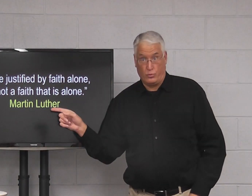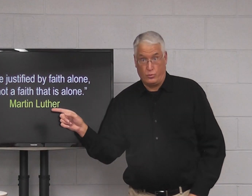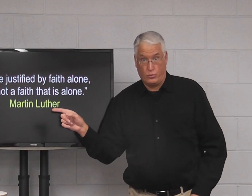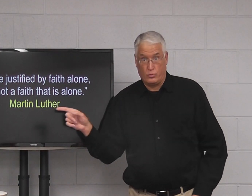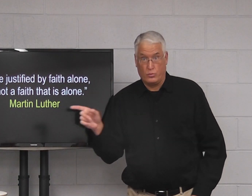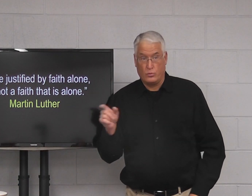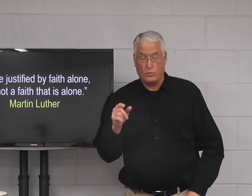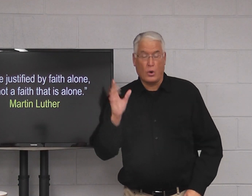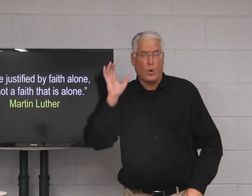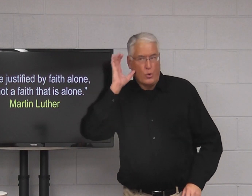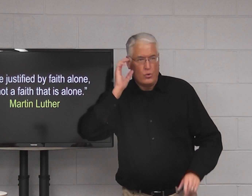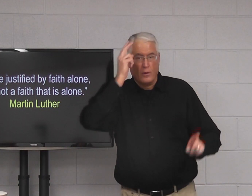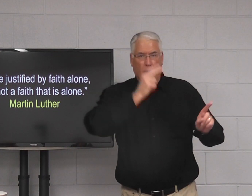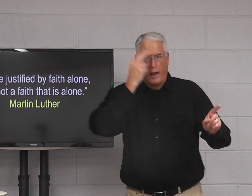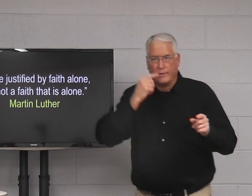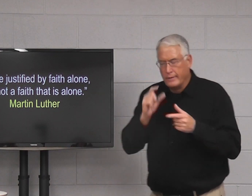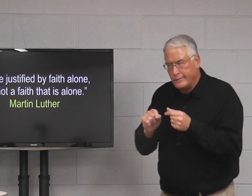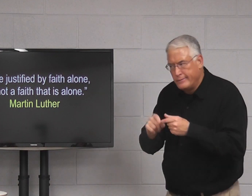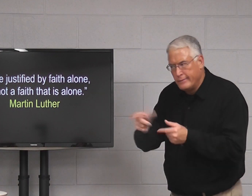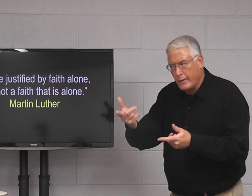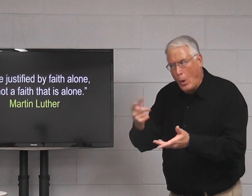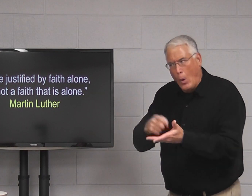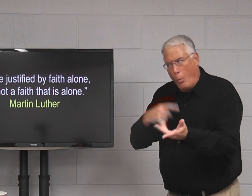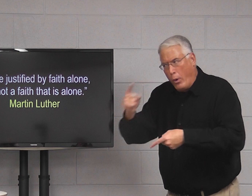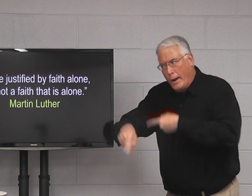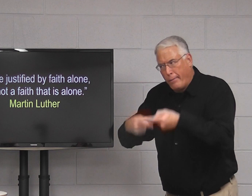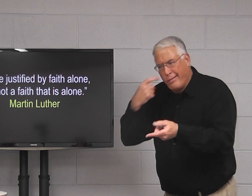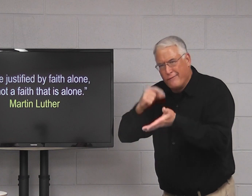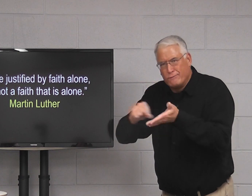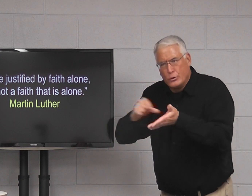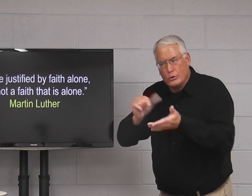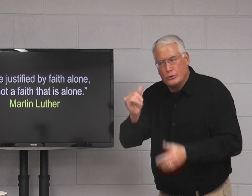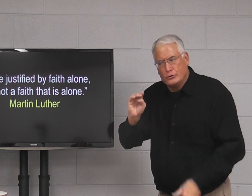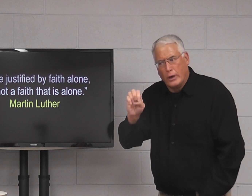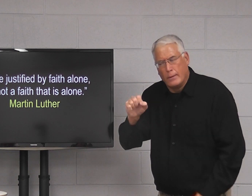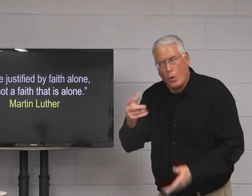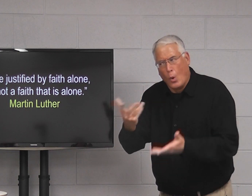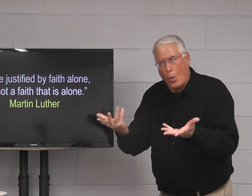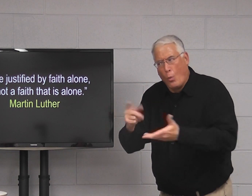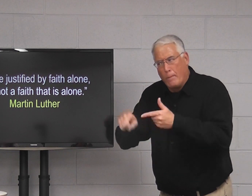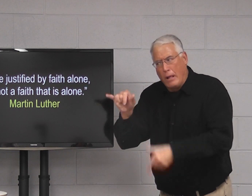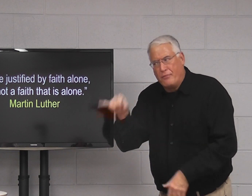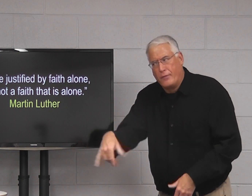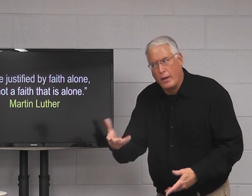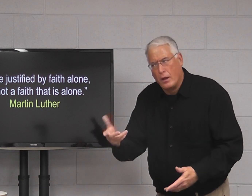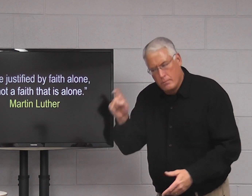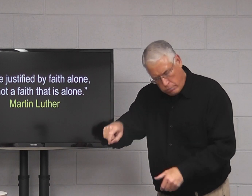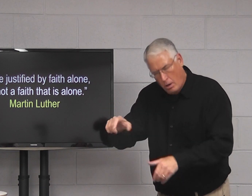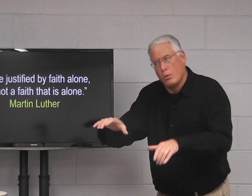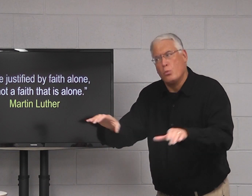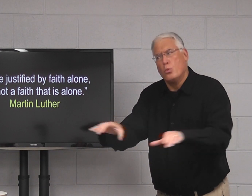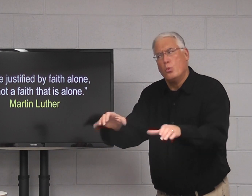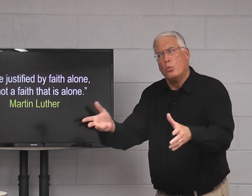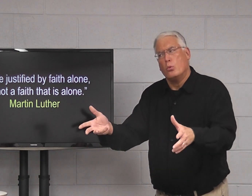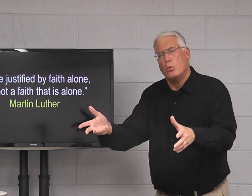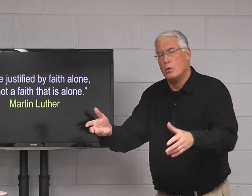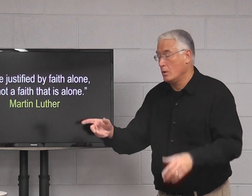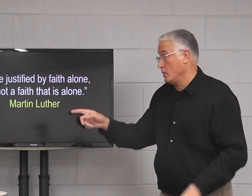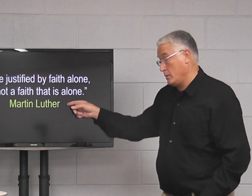So Martin Luther heard the Catholic talking about the scripture verse found in James that you